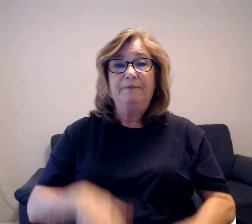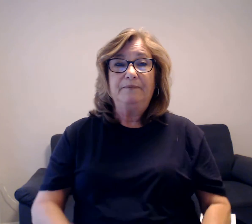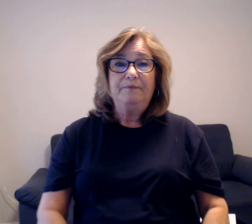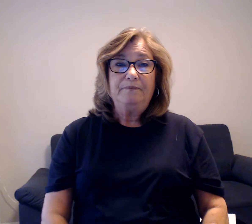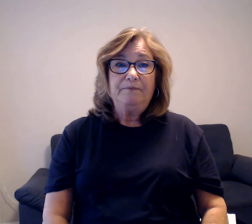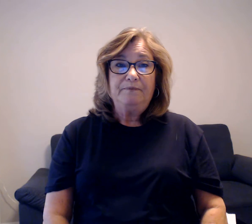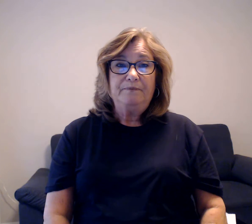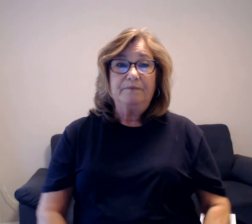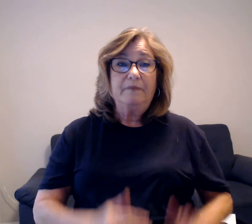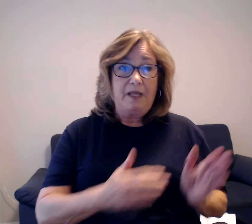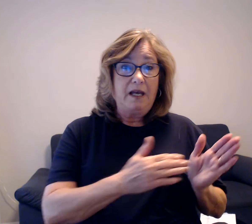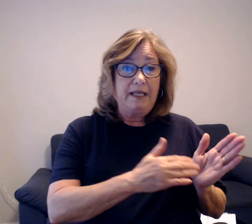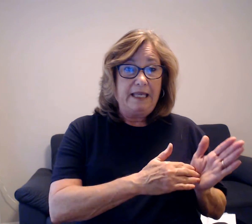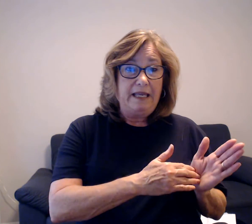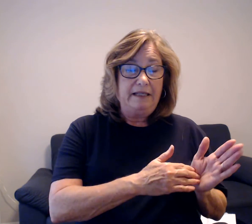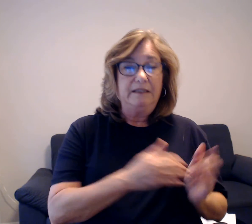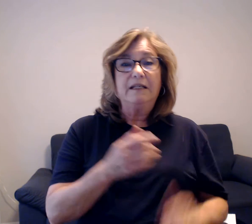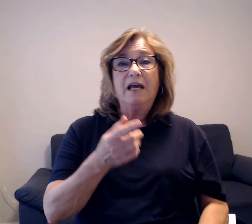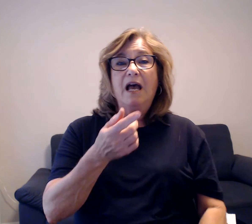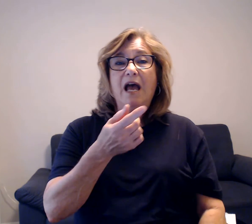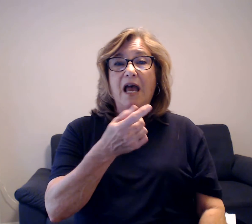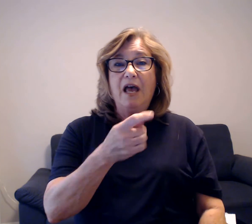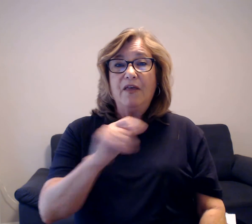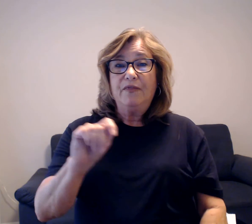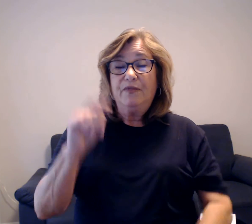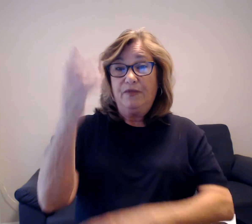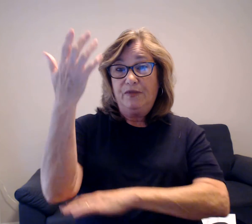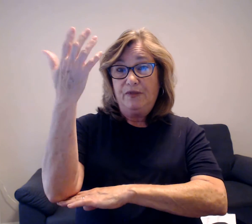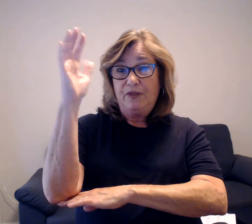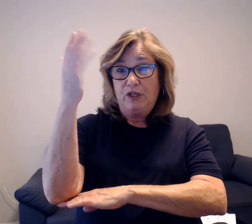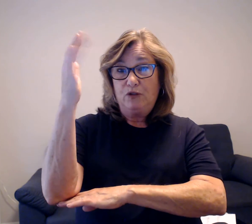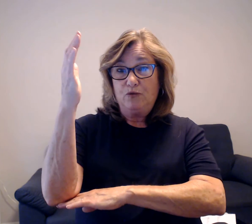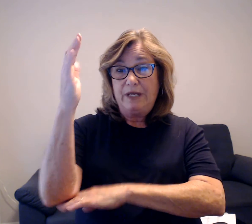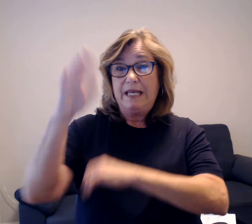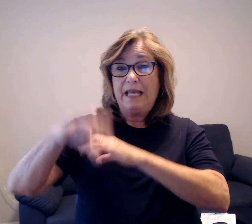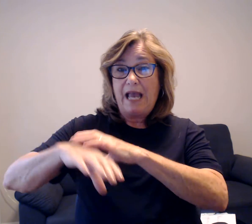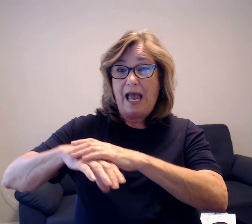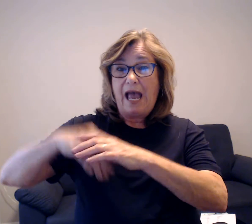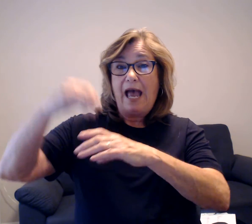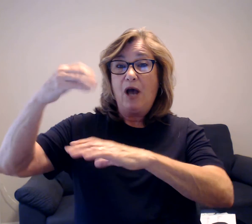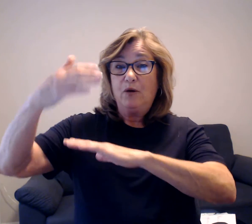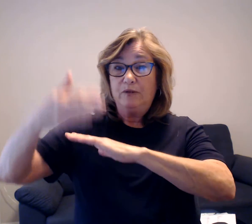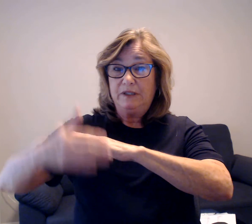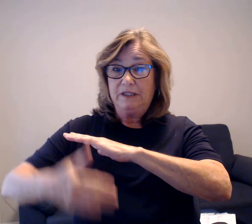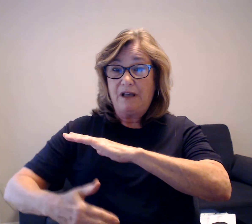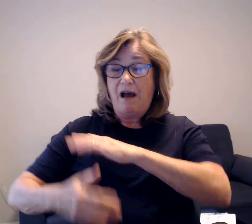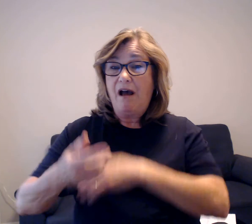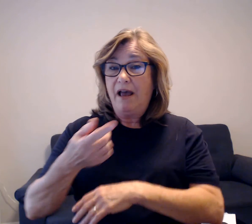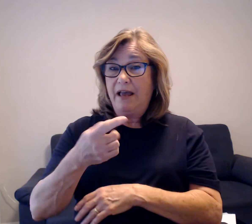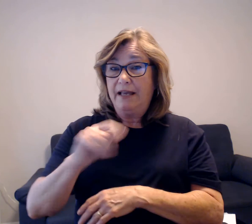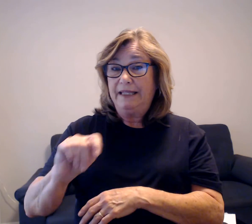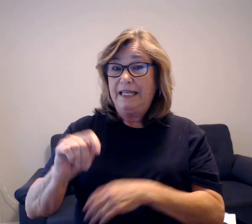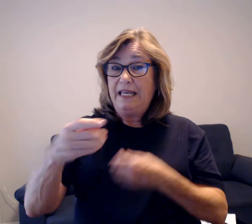Number tree outside the office is losing